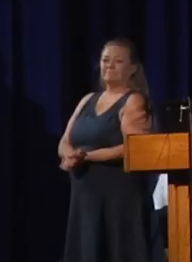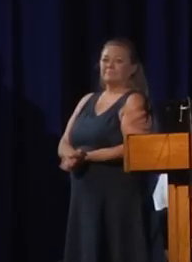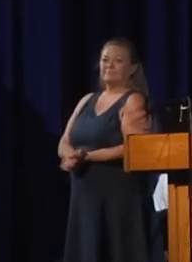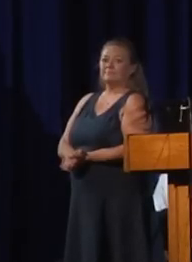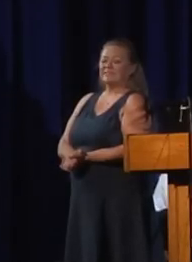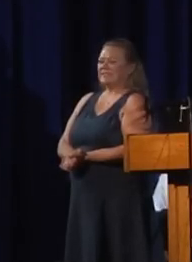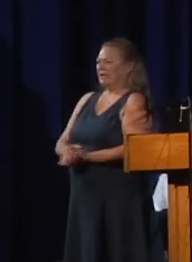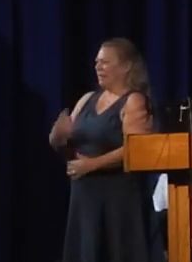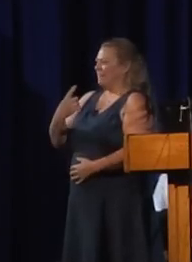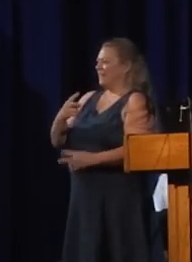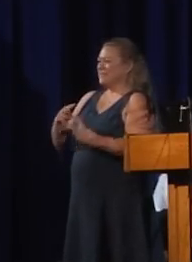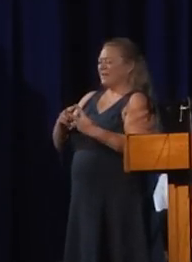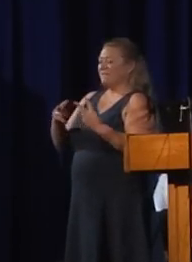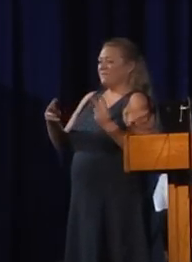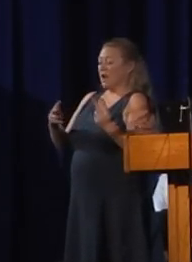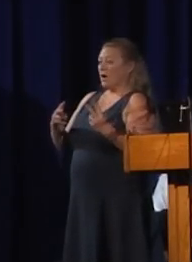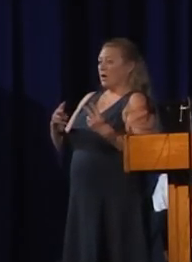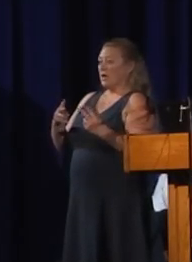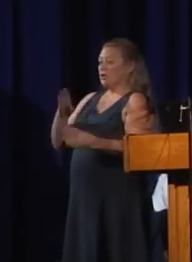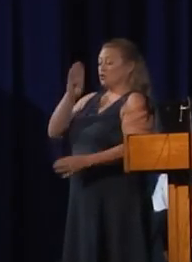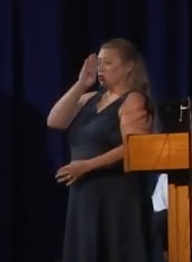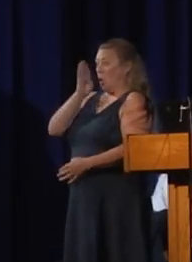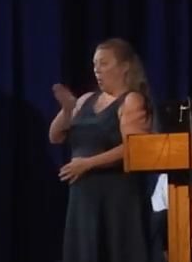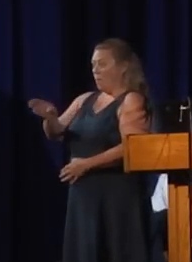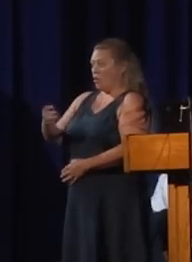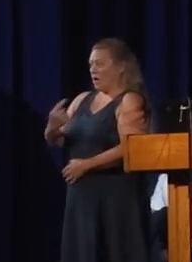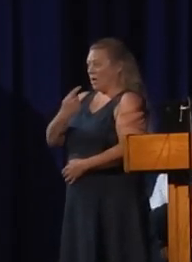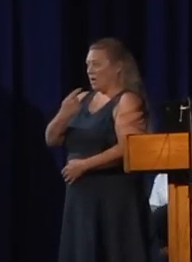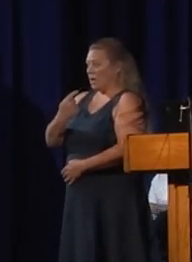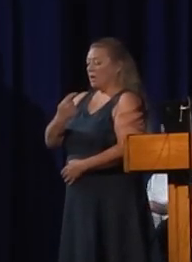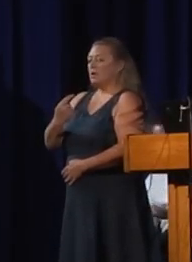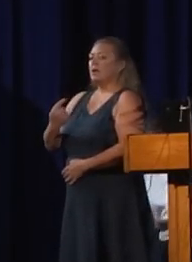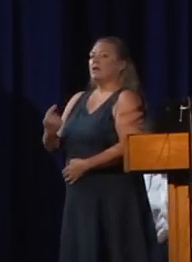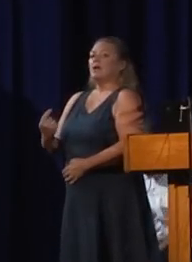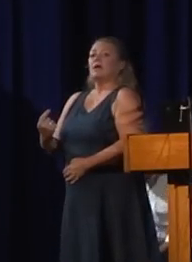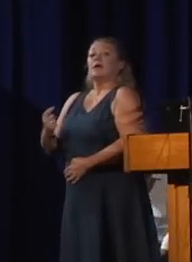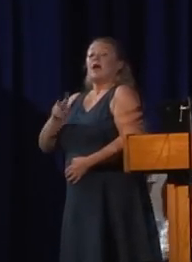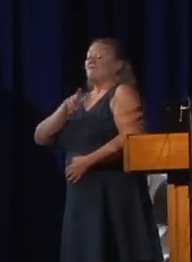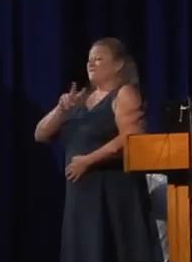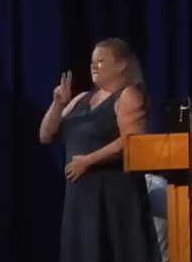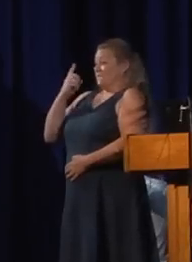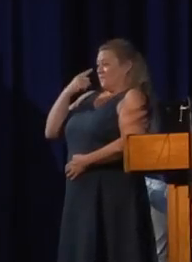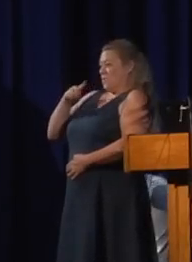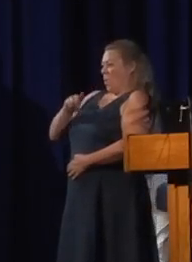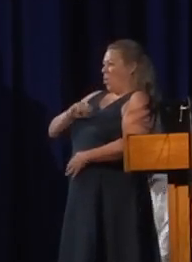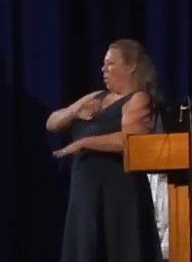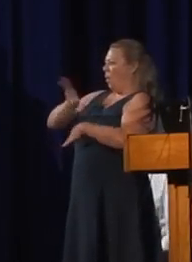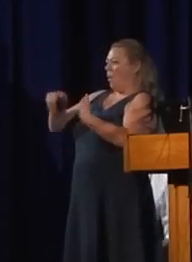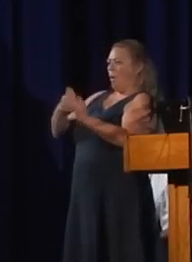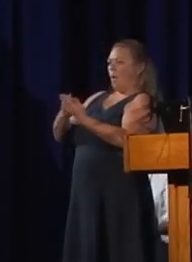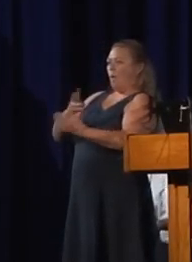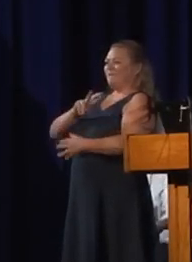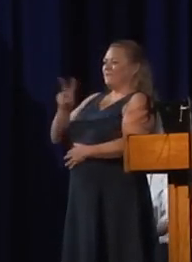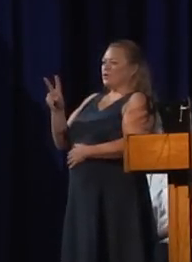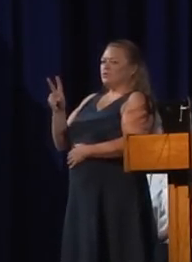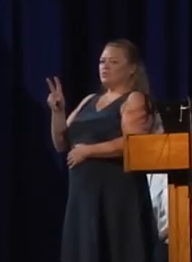This is very, very sobering. On behalf of Ventura County Fire Department, I want to thank you guys for everyone showing up here today. And as an operations section chief with